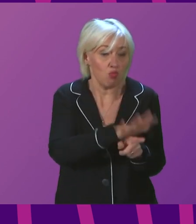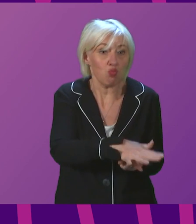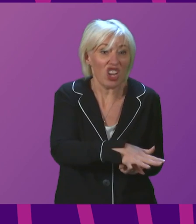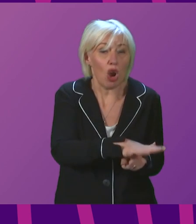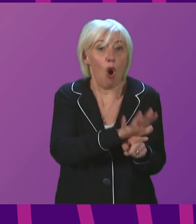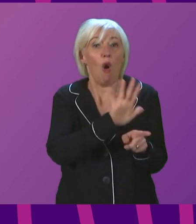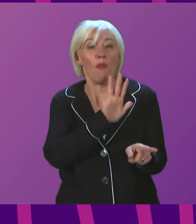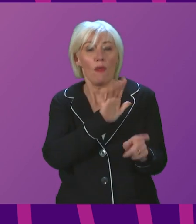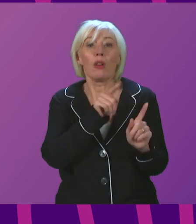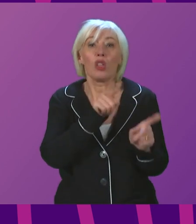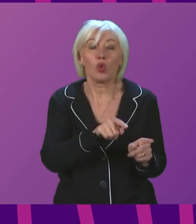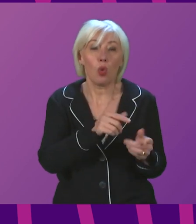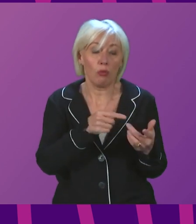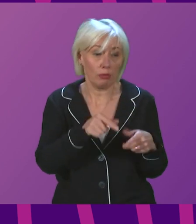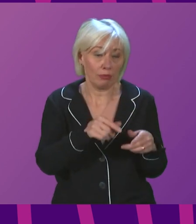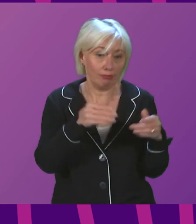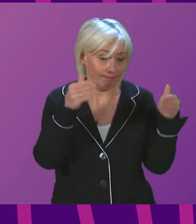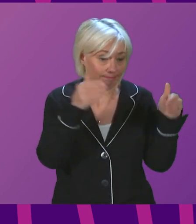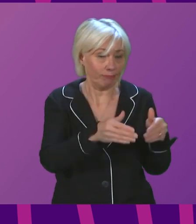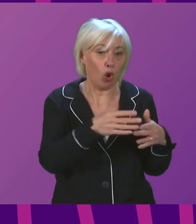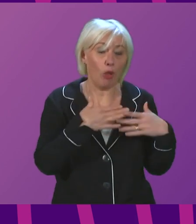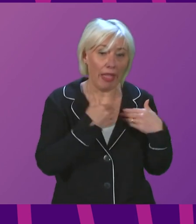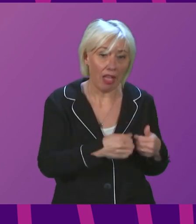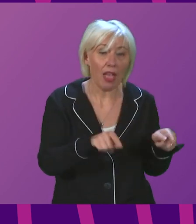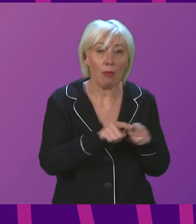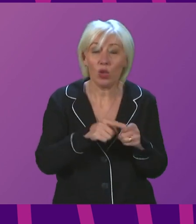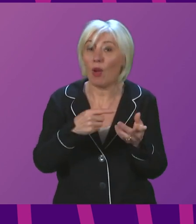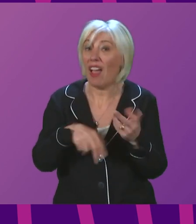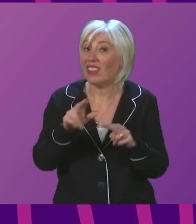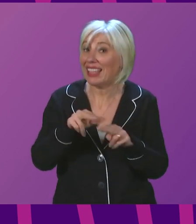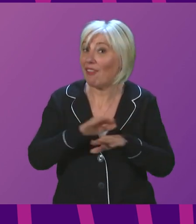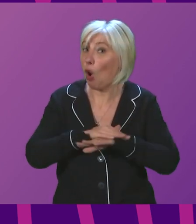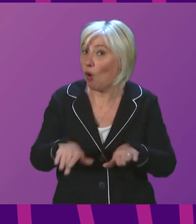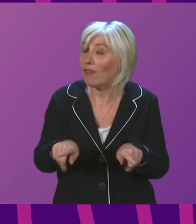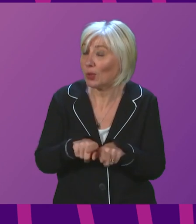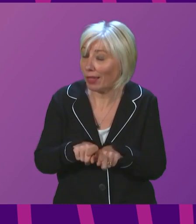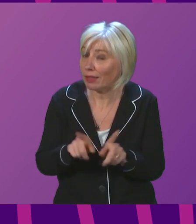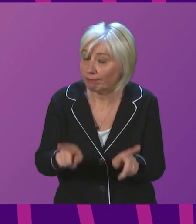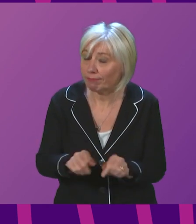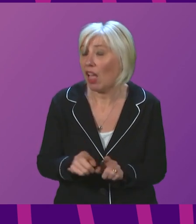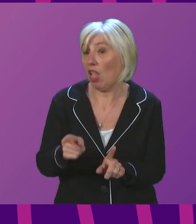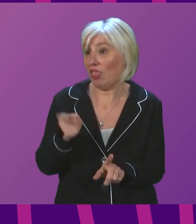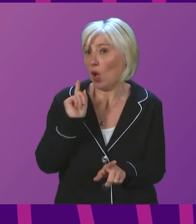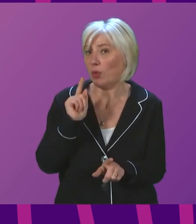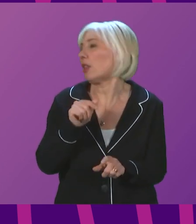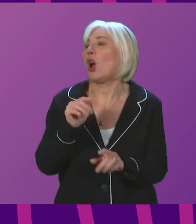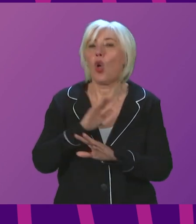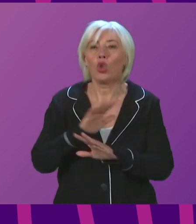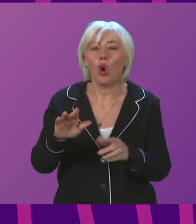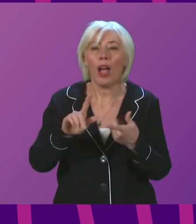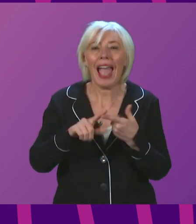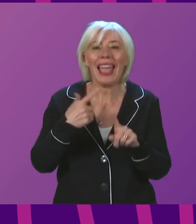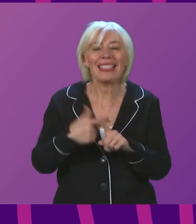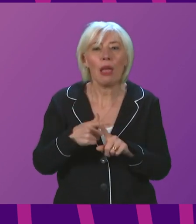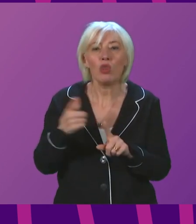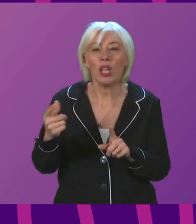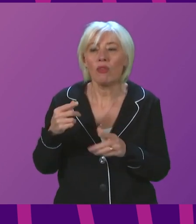and that is the direct health pressure, but also the pressure that comes from staff absences. In the week quoted there wasn't an exemption from